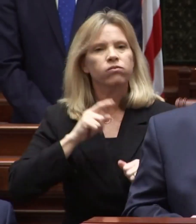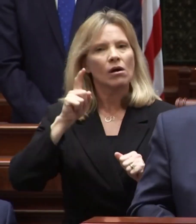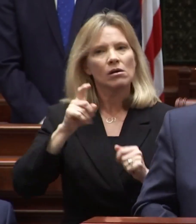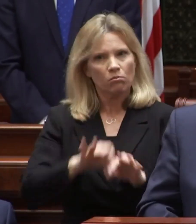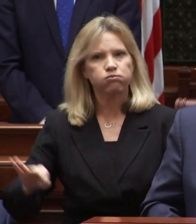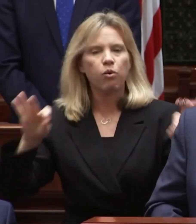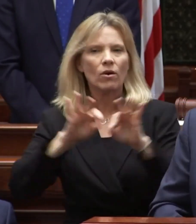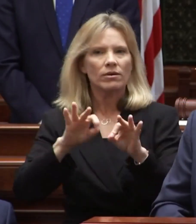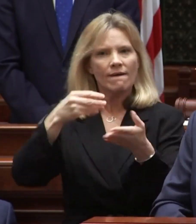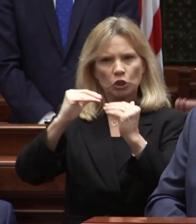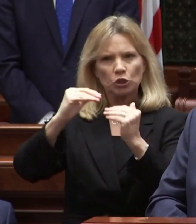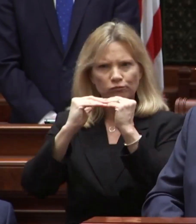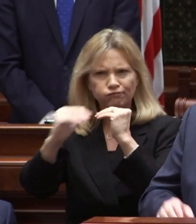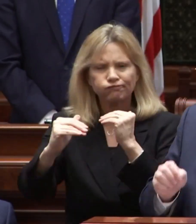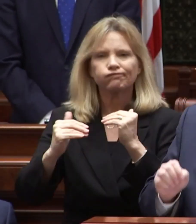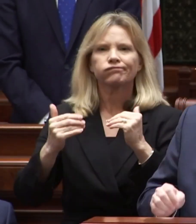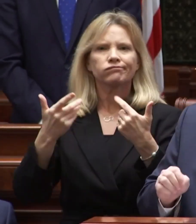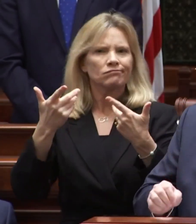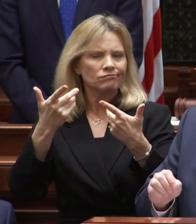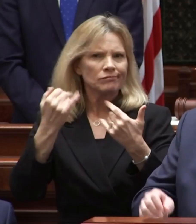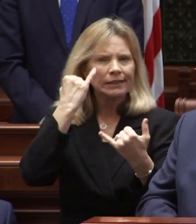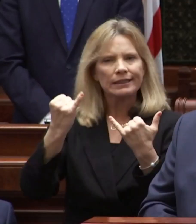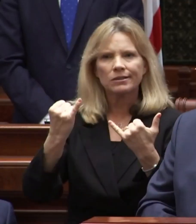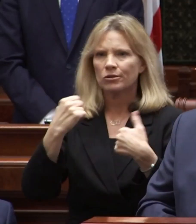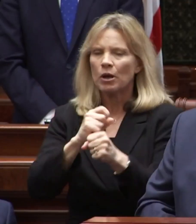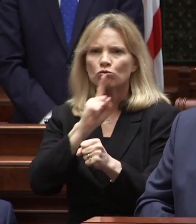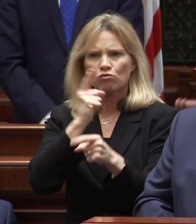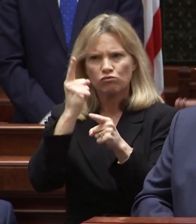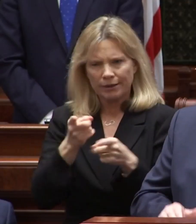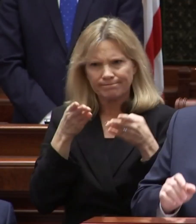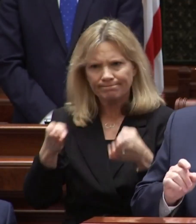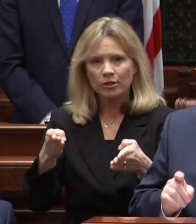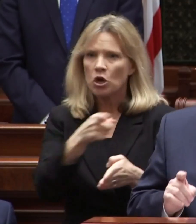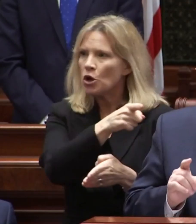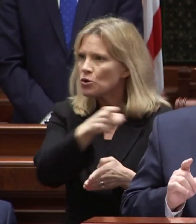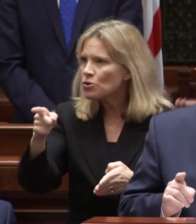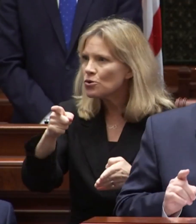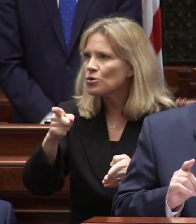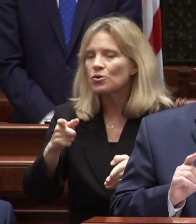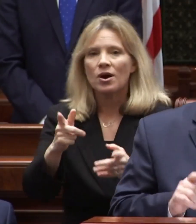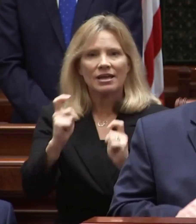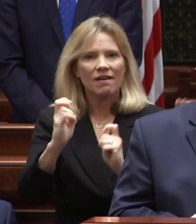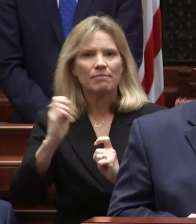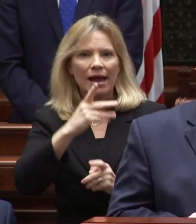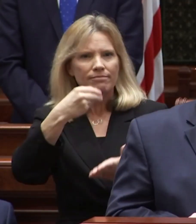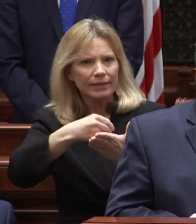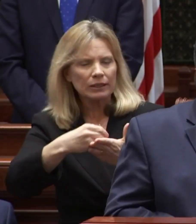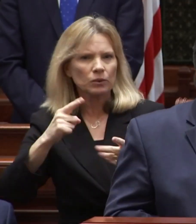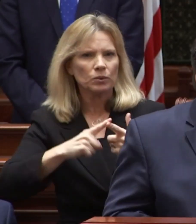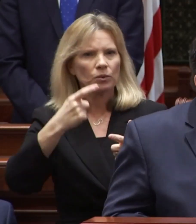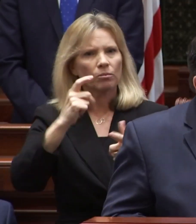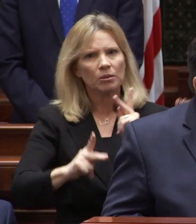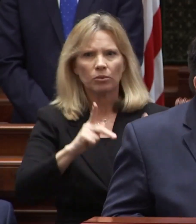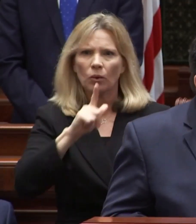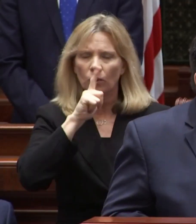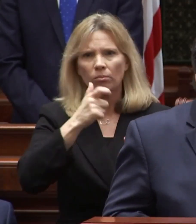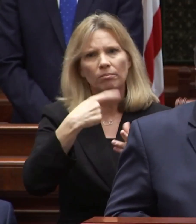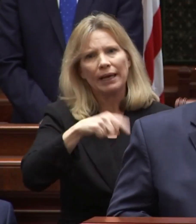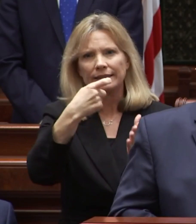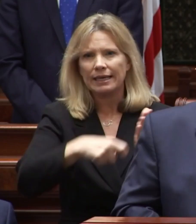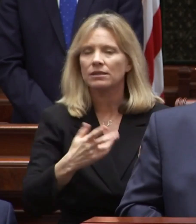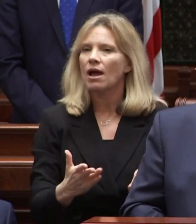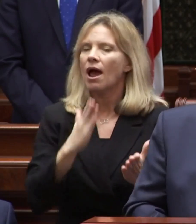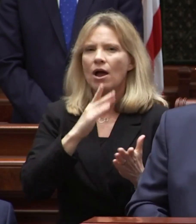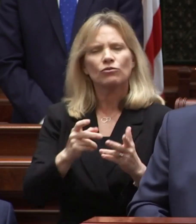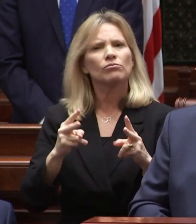fiscal stabilization measures to set us on the right path you returned dollars to taxpayers and you've made prudent